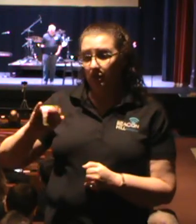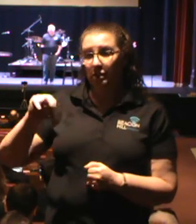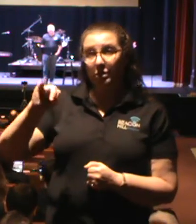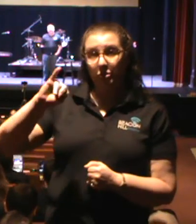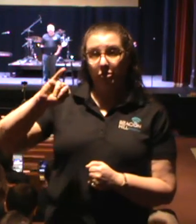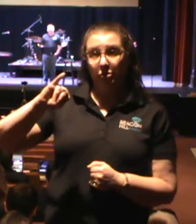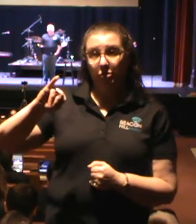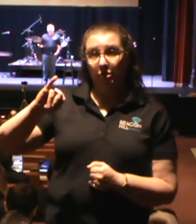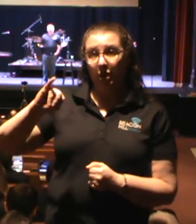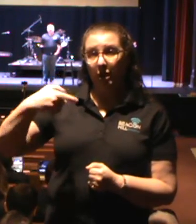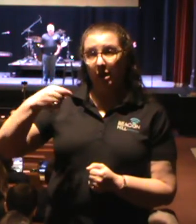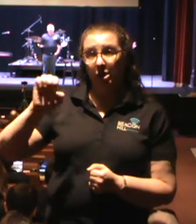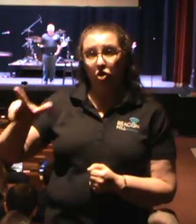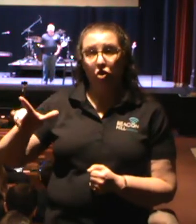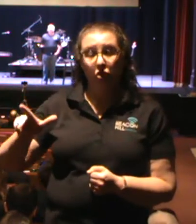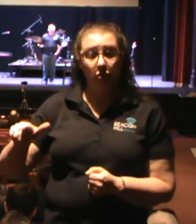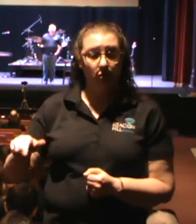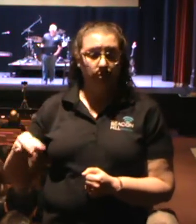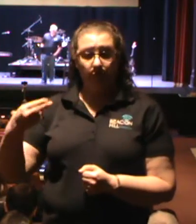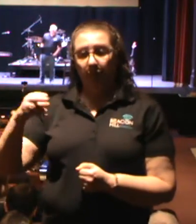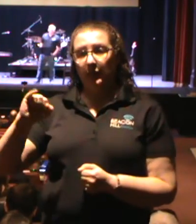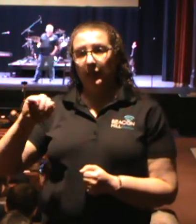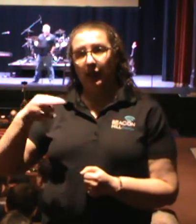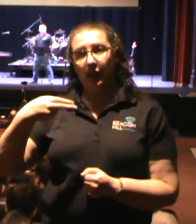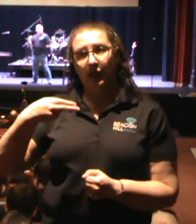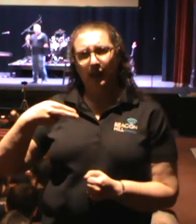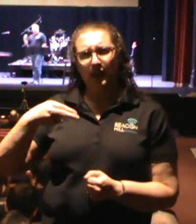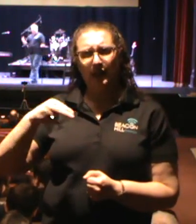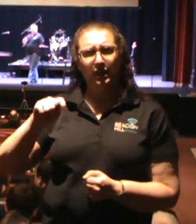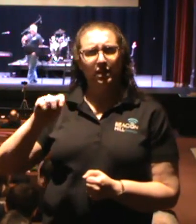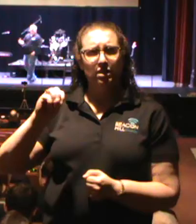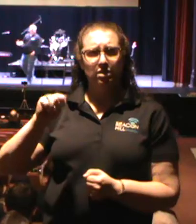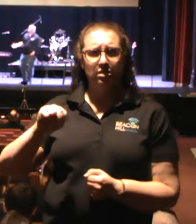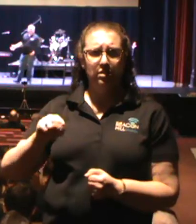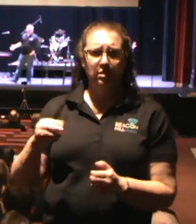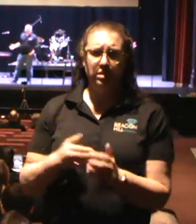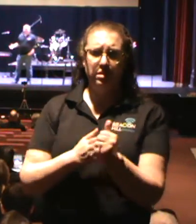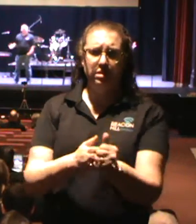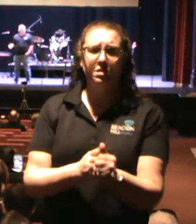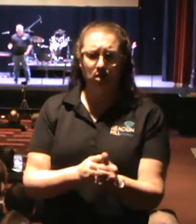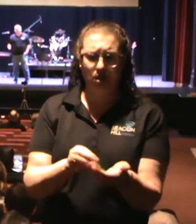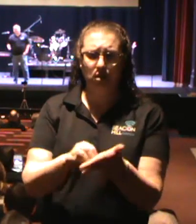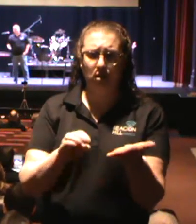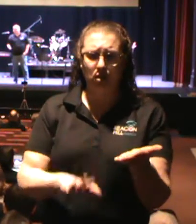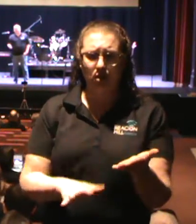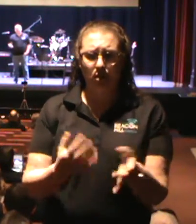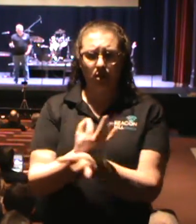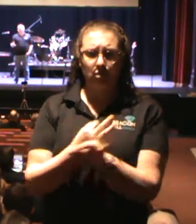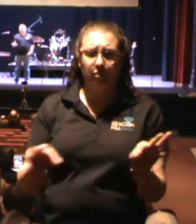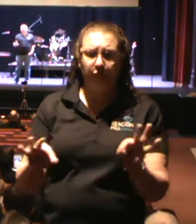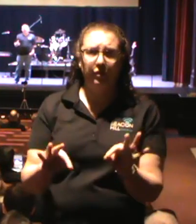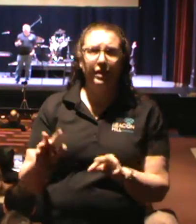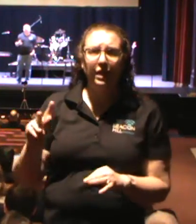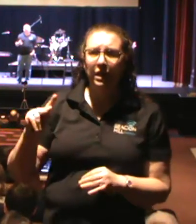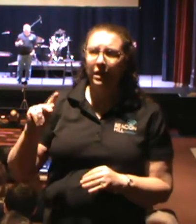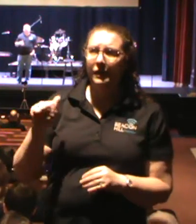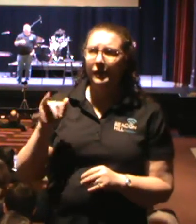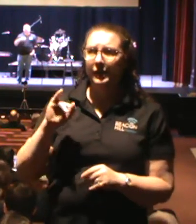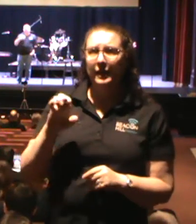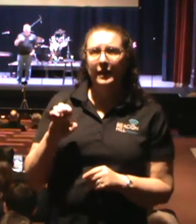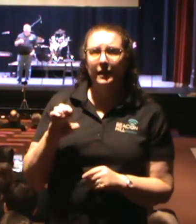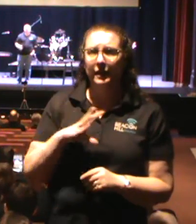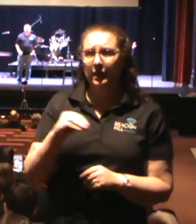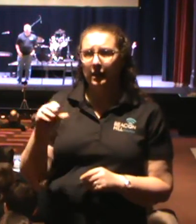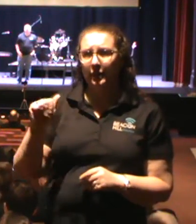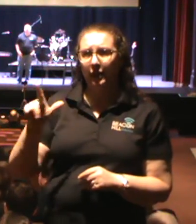right? I'm for that. I'm thankful that God does that. it freaked Katie and Alex up for how they serve. And literally